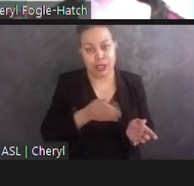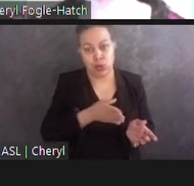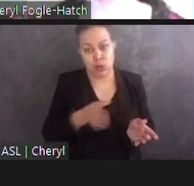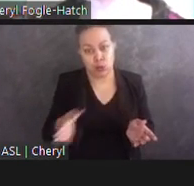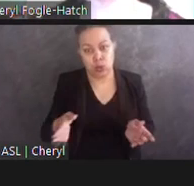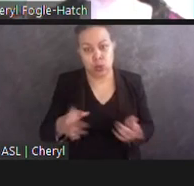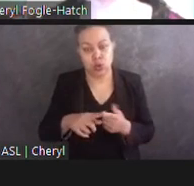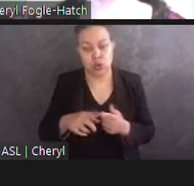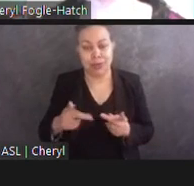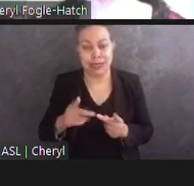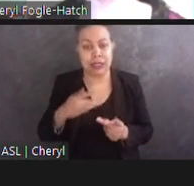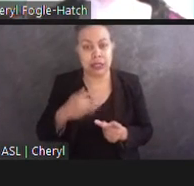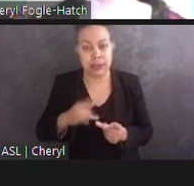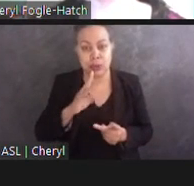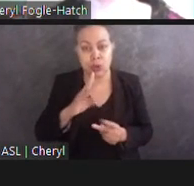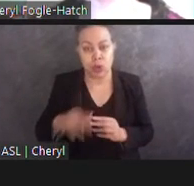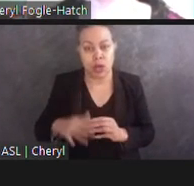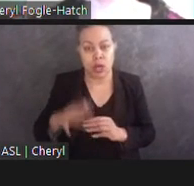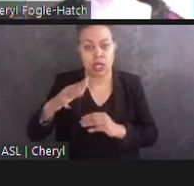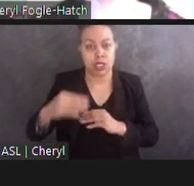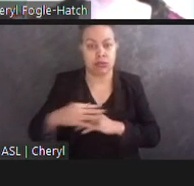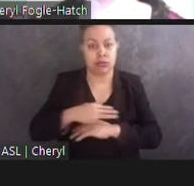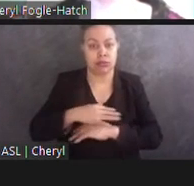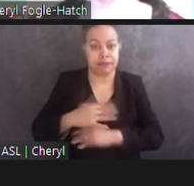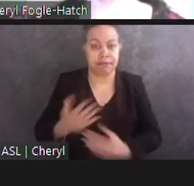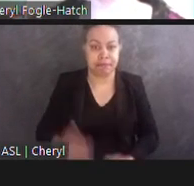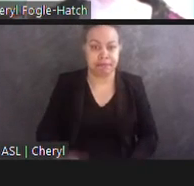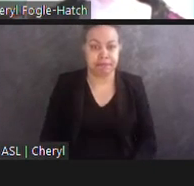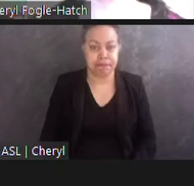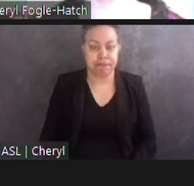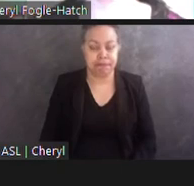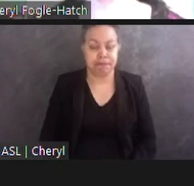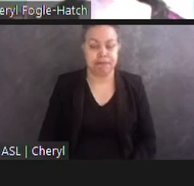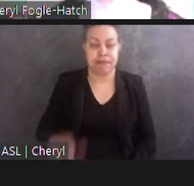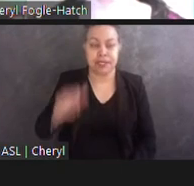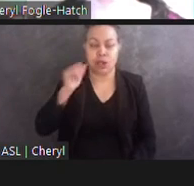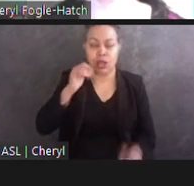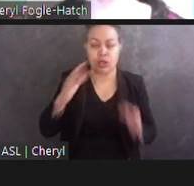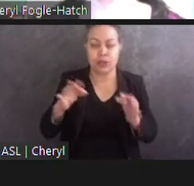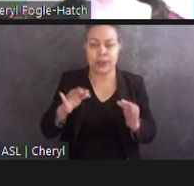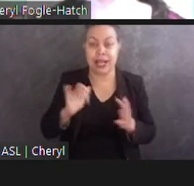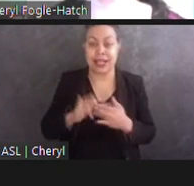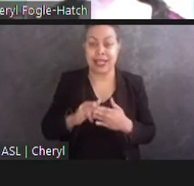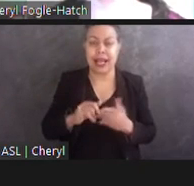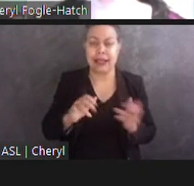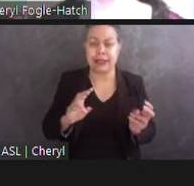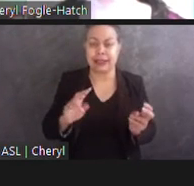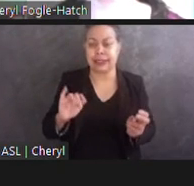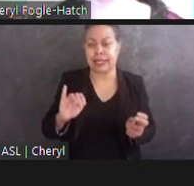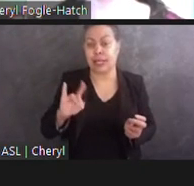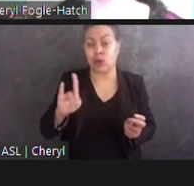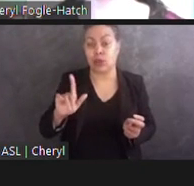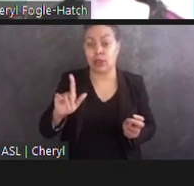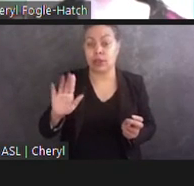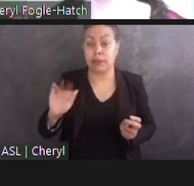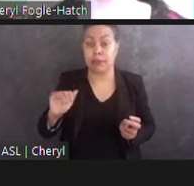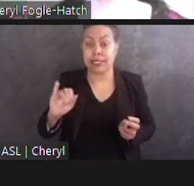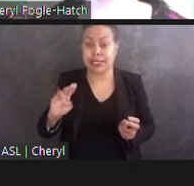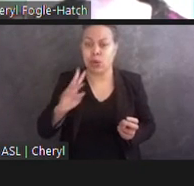Audio description. This is the tidal basin, a body of water. There is signage pointing to wheelchair access. The